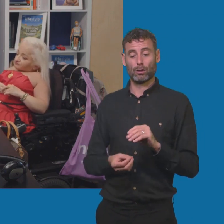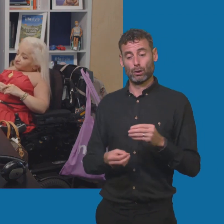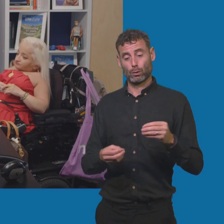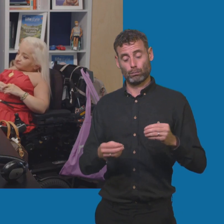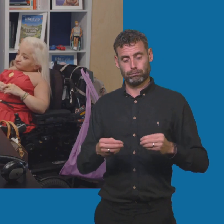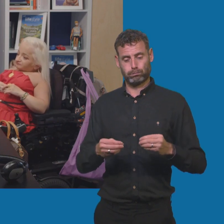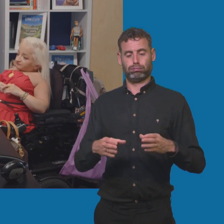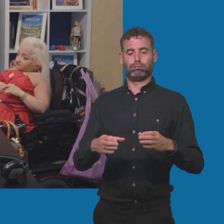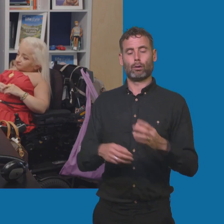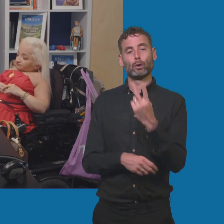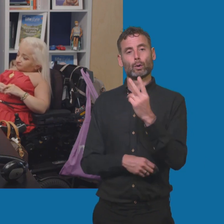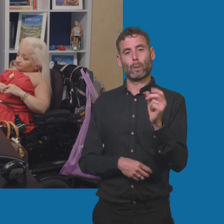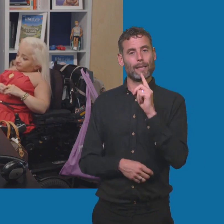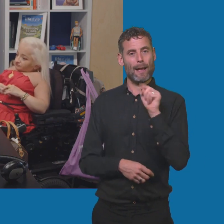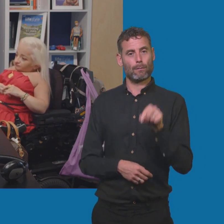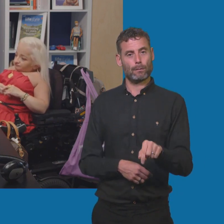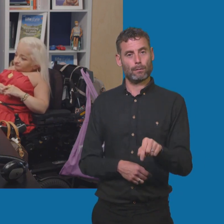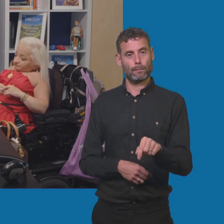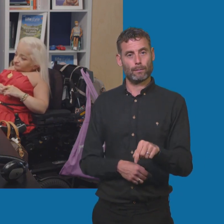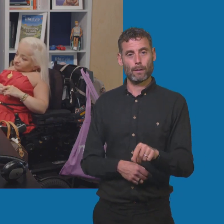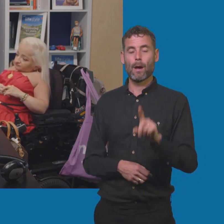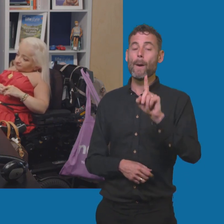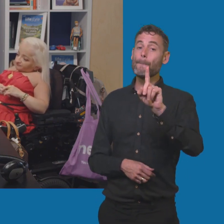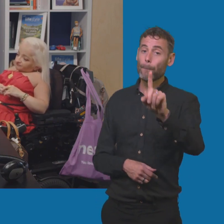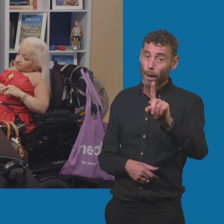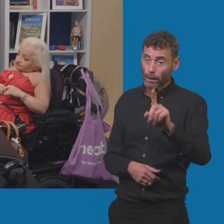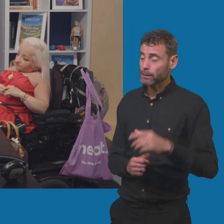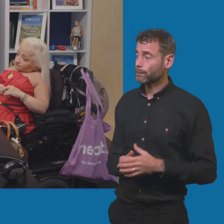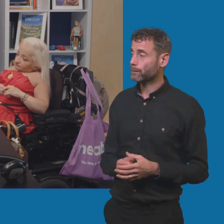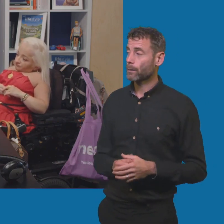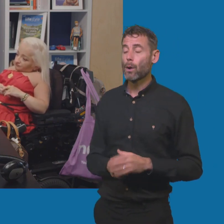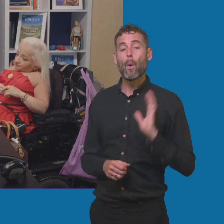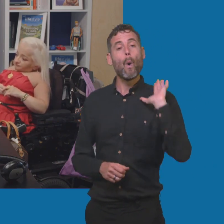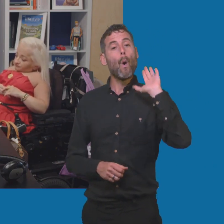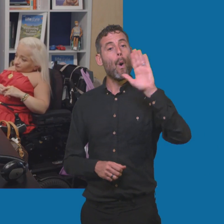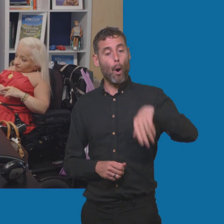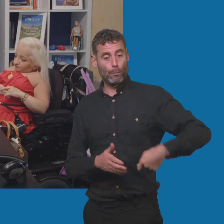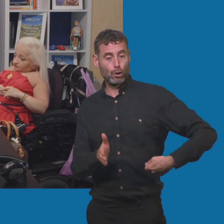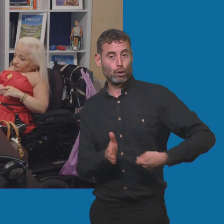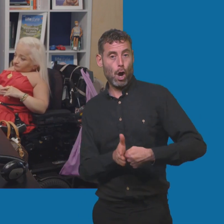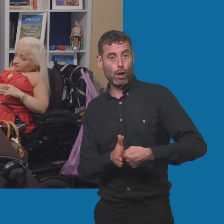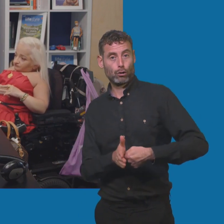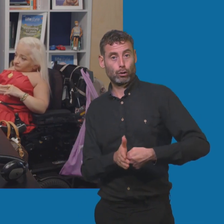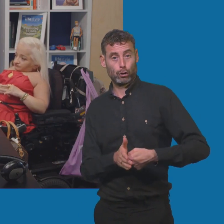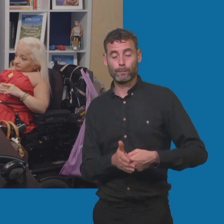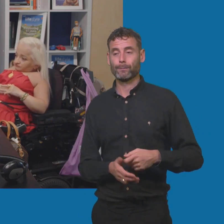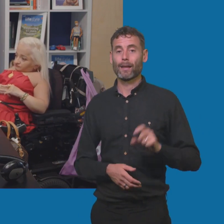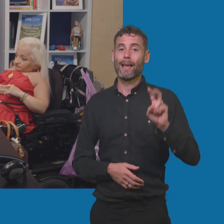charge that. But the bit where it gets interesting is if you can charge at home, lots of energy companies do special EV tariffs